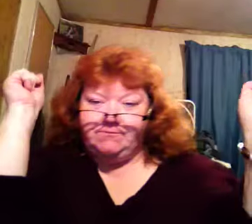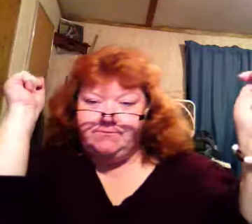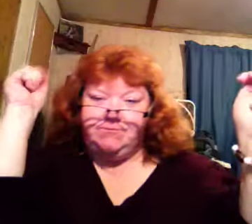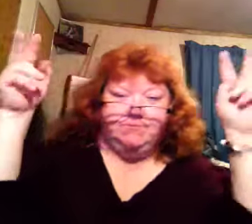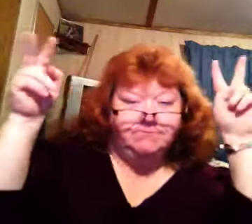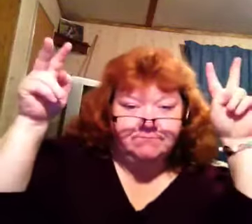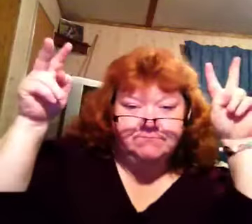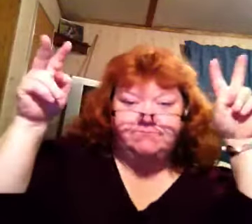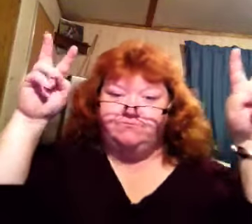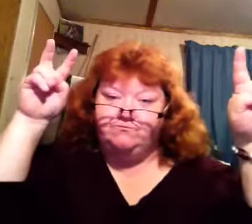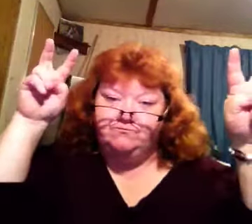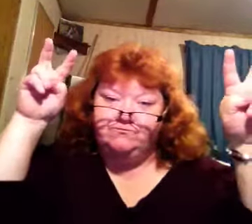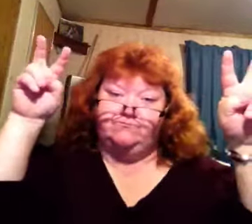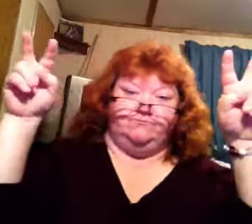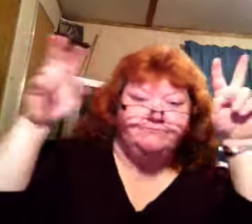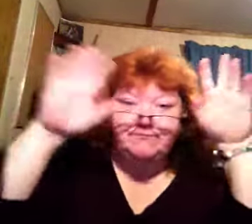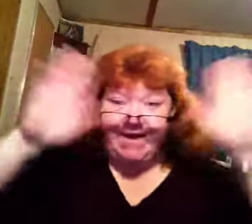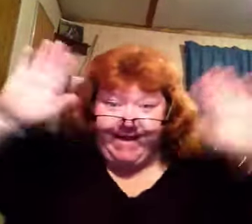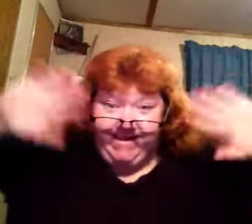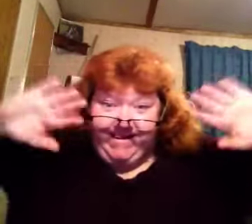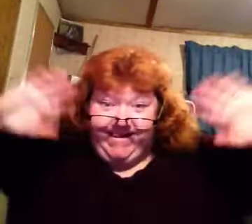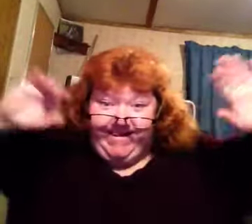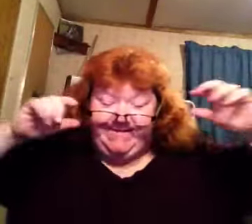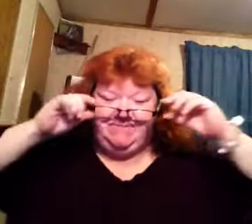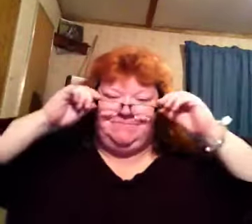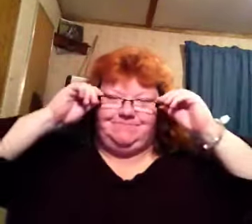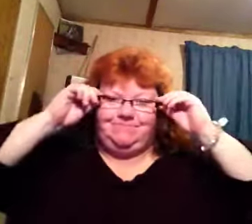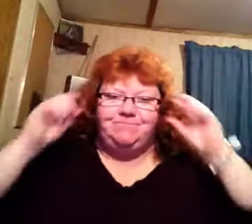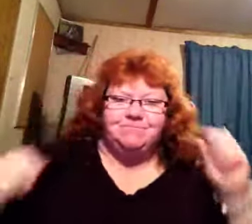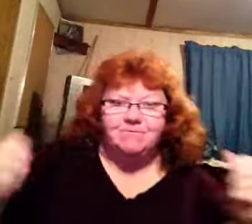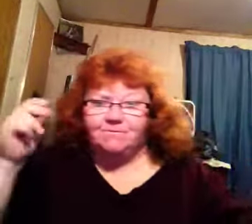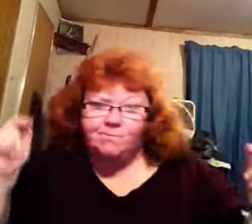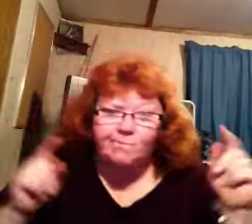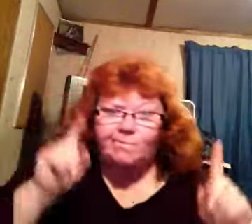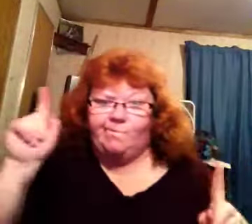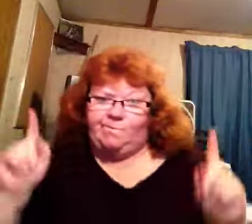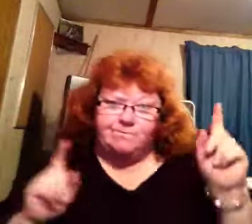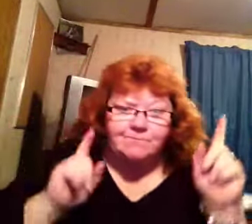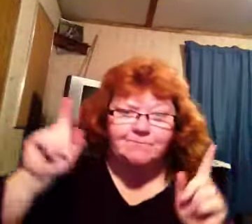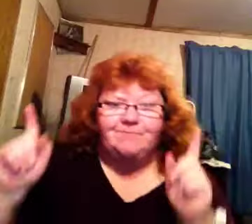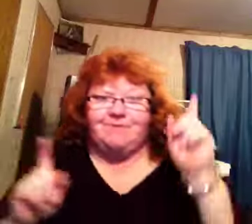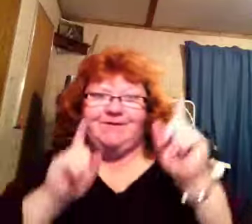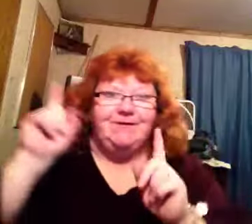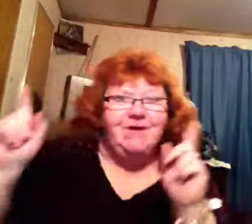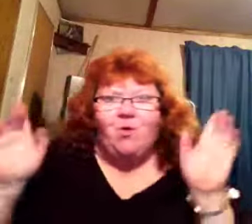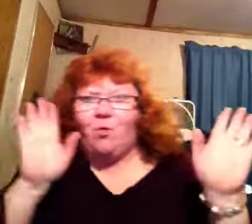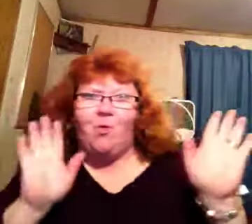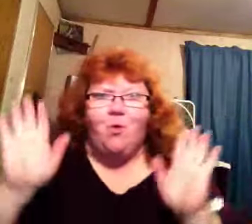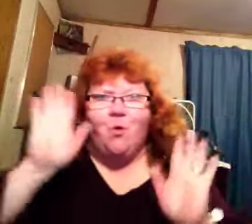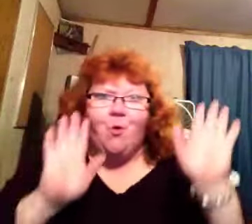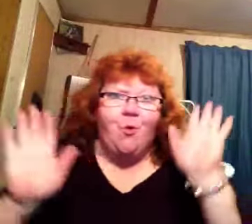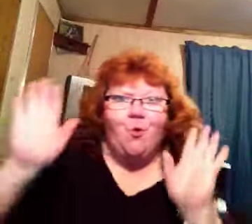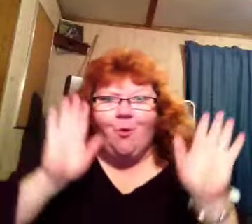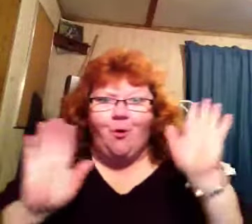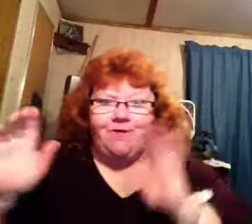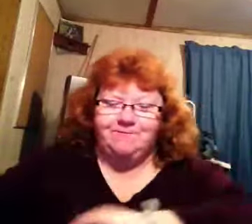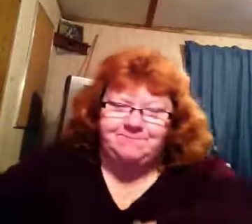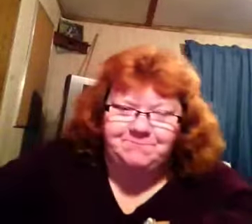If you have a blit, a blit, and you know so that me see me with your blit, your blit, so put it for repeat, my girl. Are you